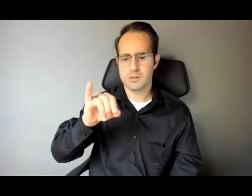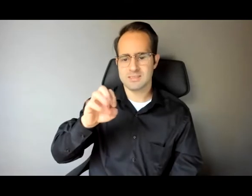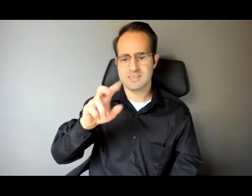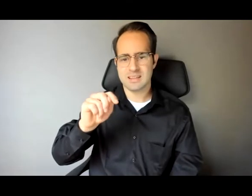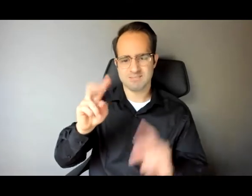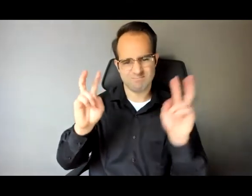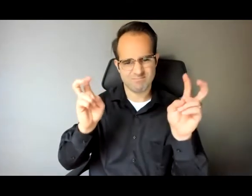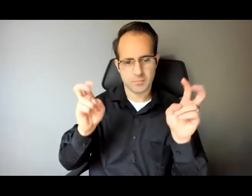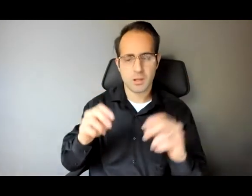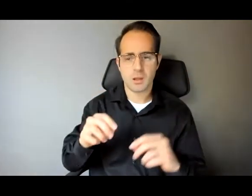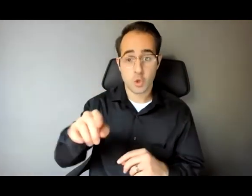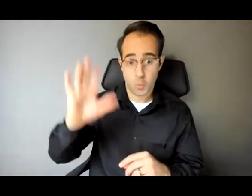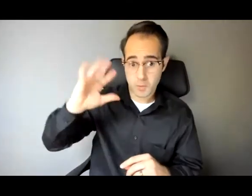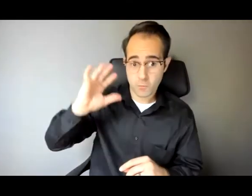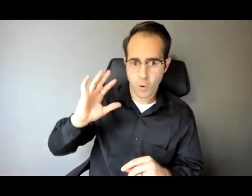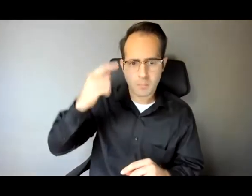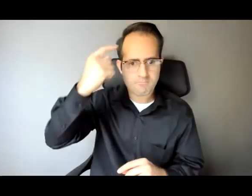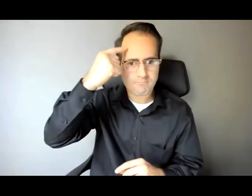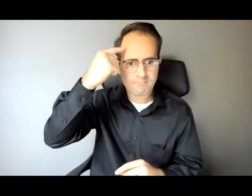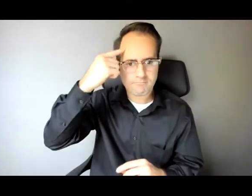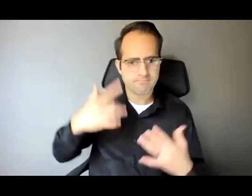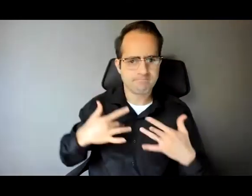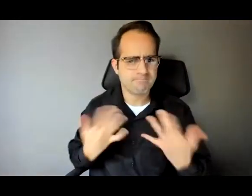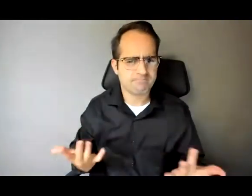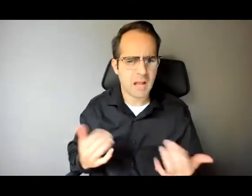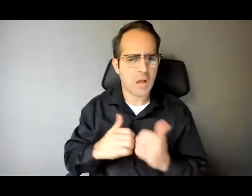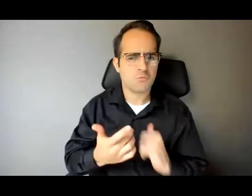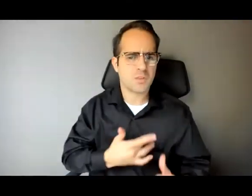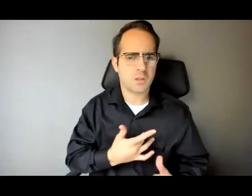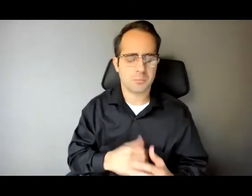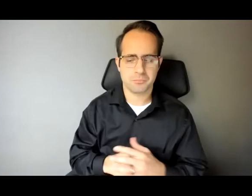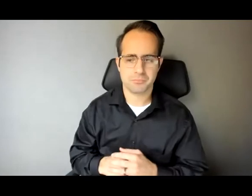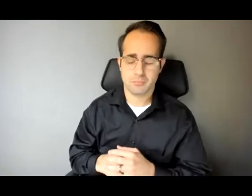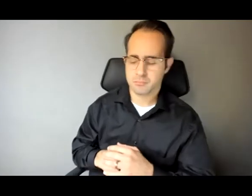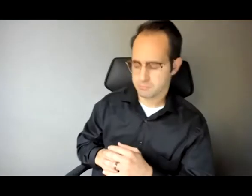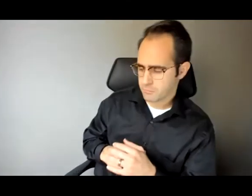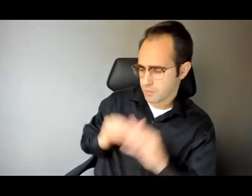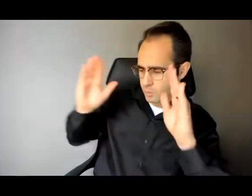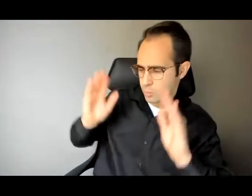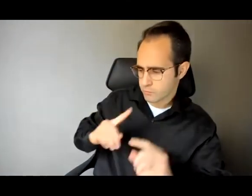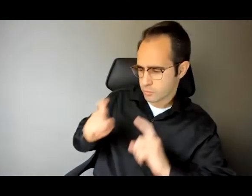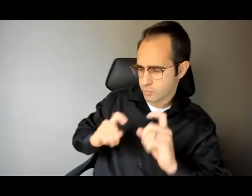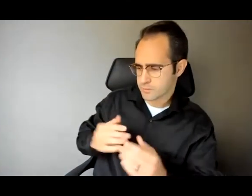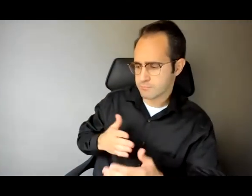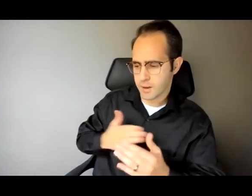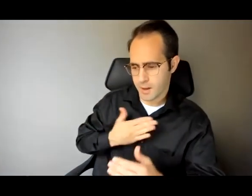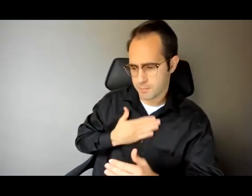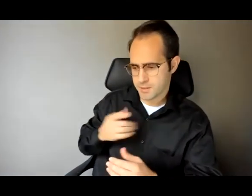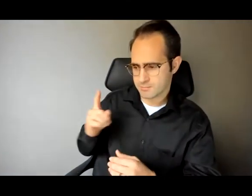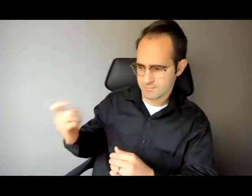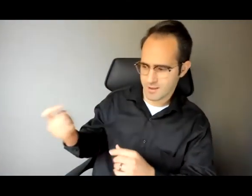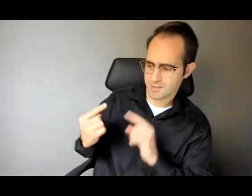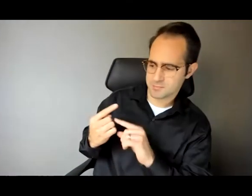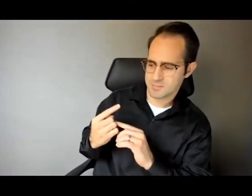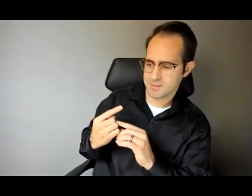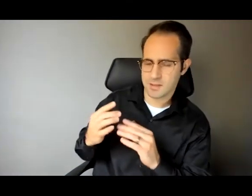those times? That's a really good question. I love people who ask questions that allow leaders to talk about how they were